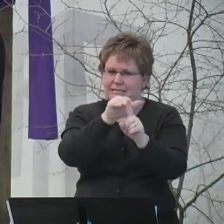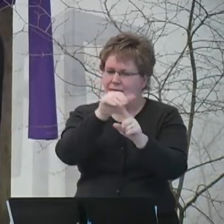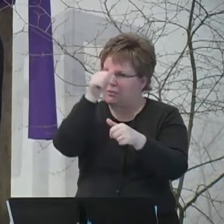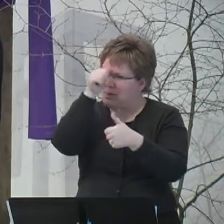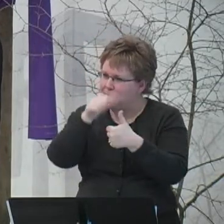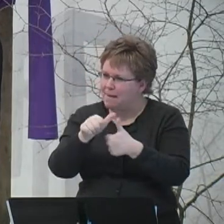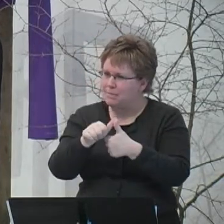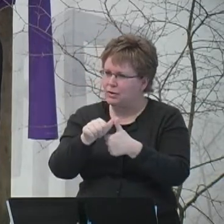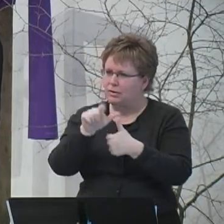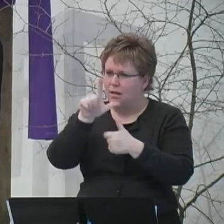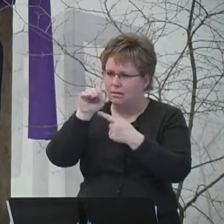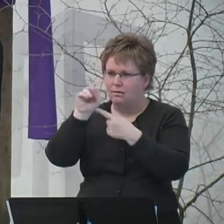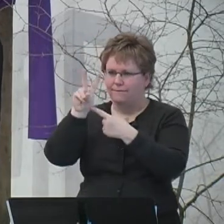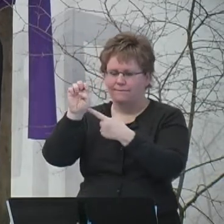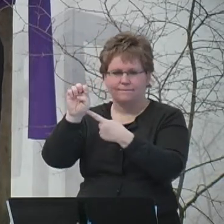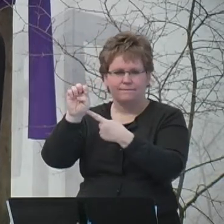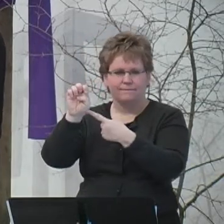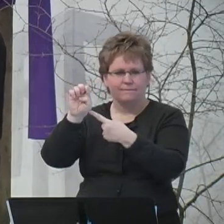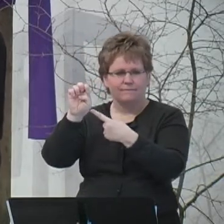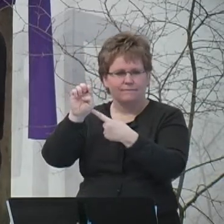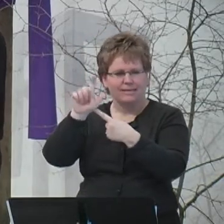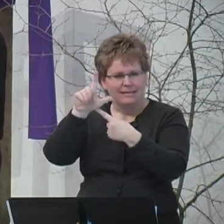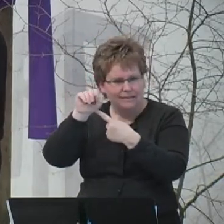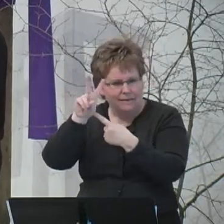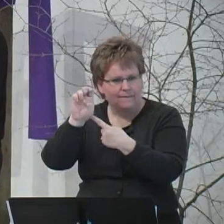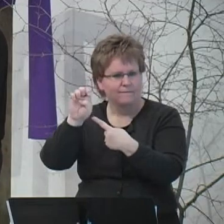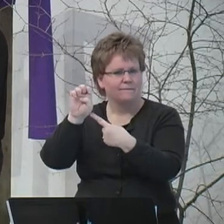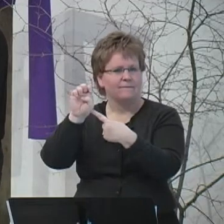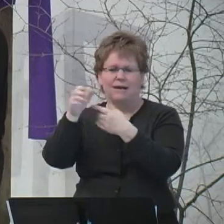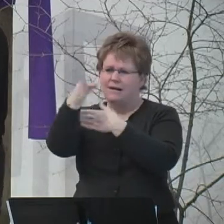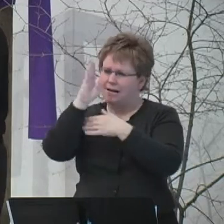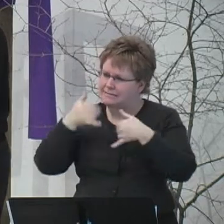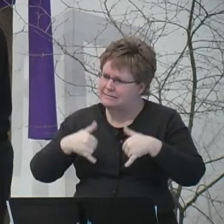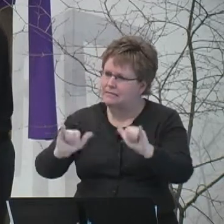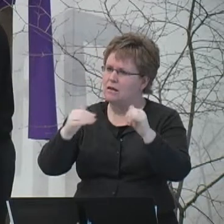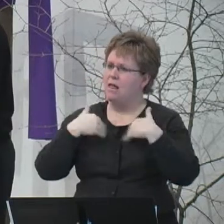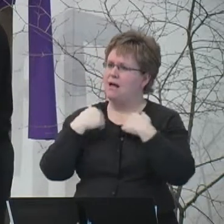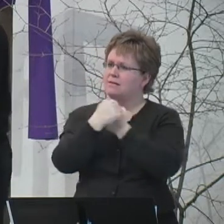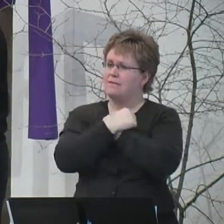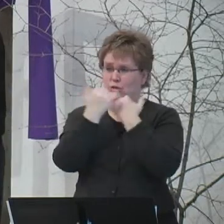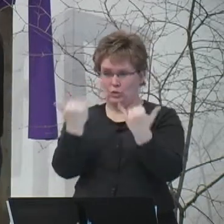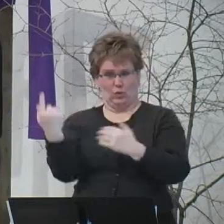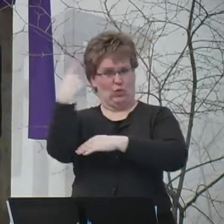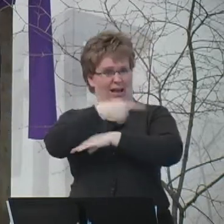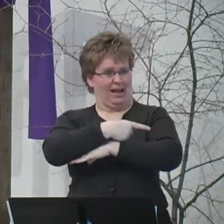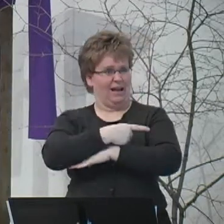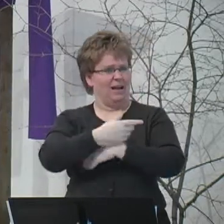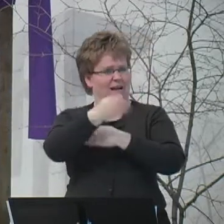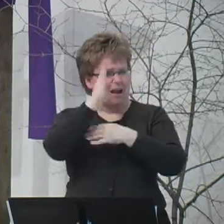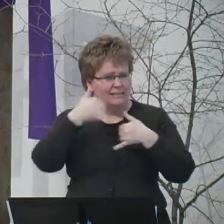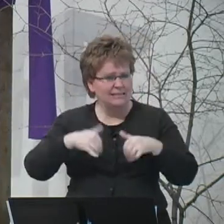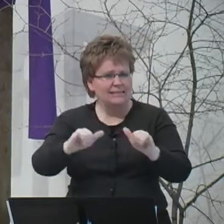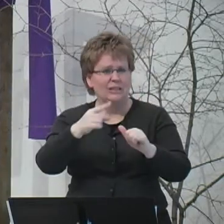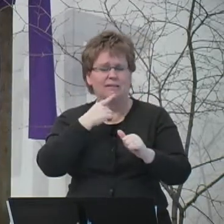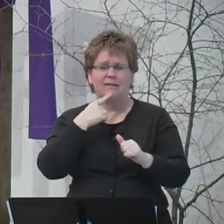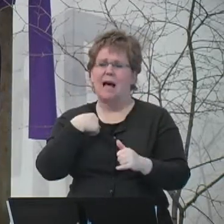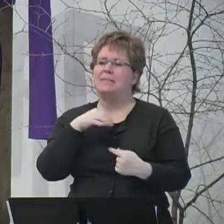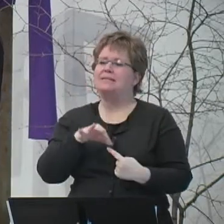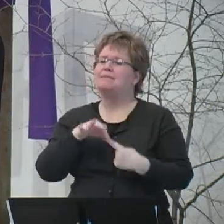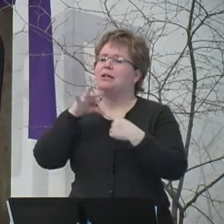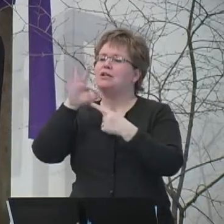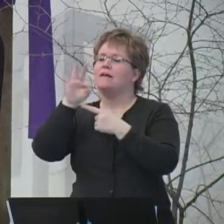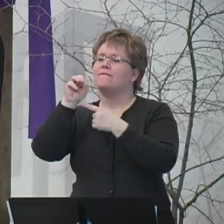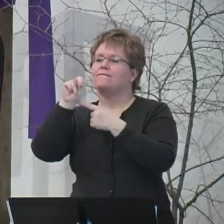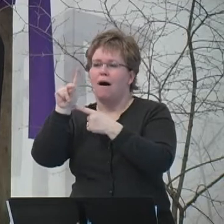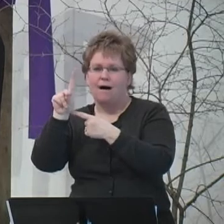is love. God's love for us. And today God says to us, I am especially fond